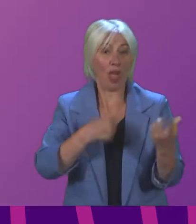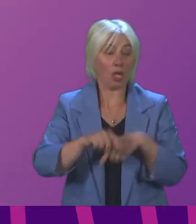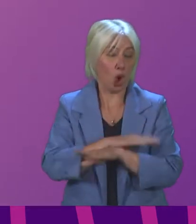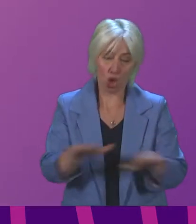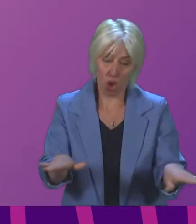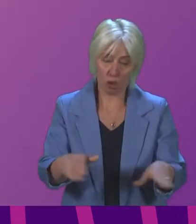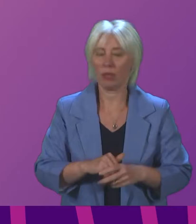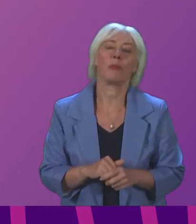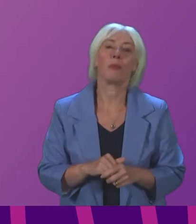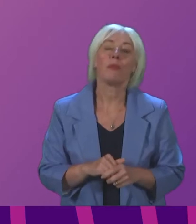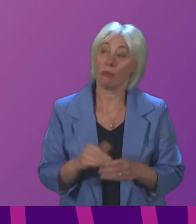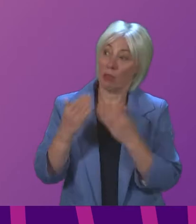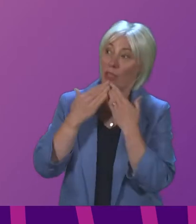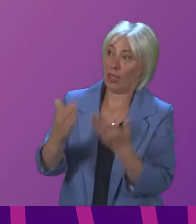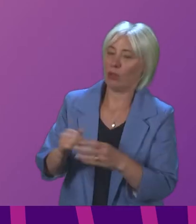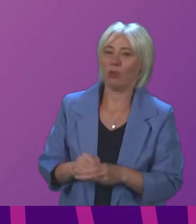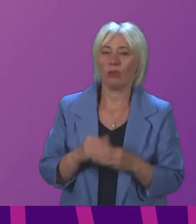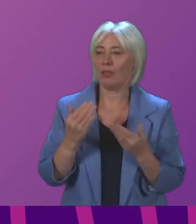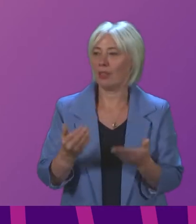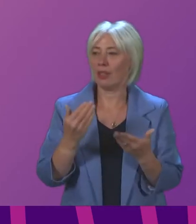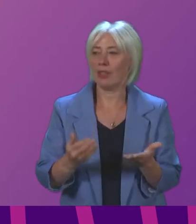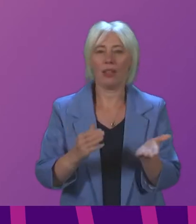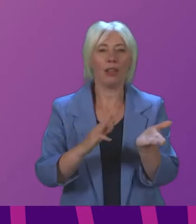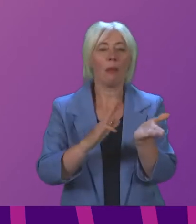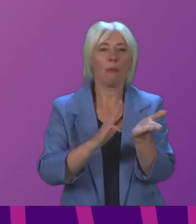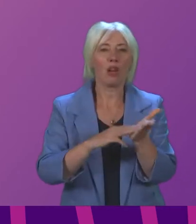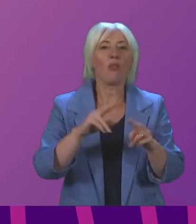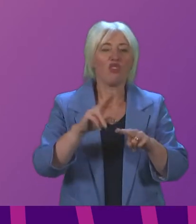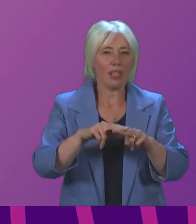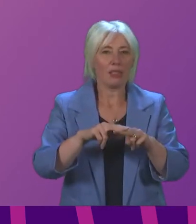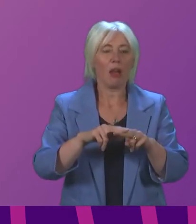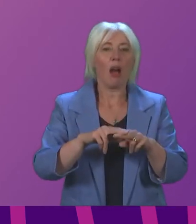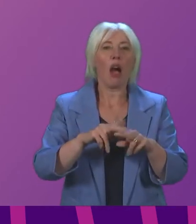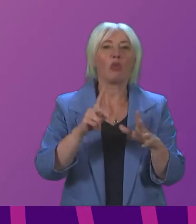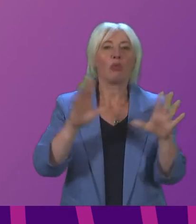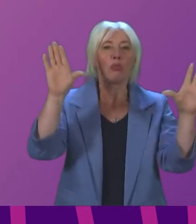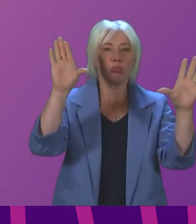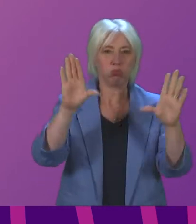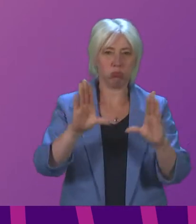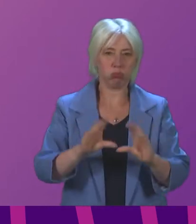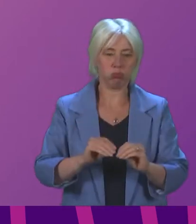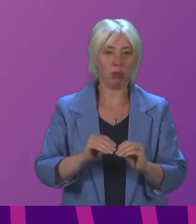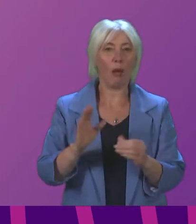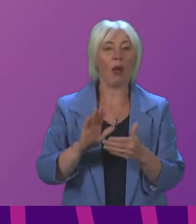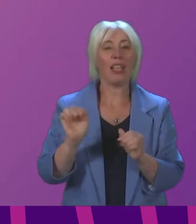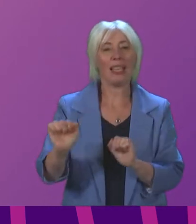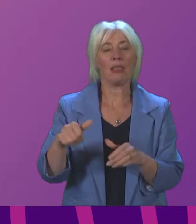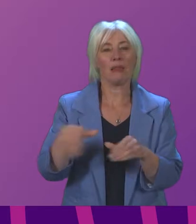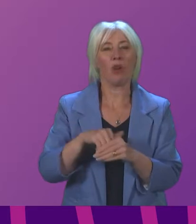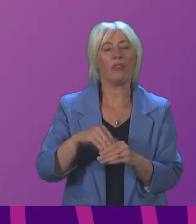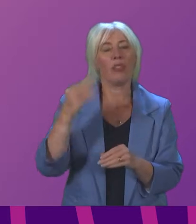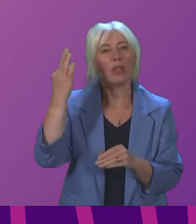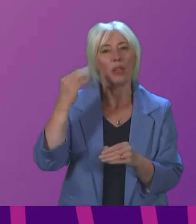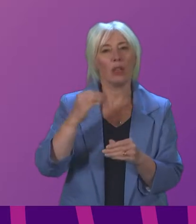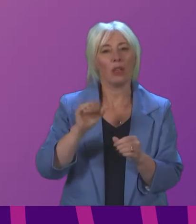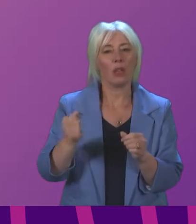the First Minister I now call on Murdo Fraser to wind up the debate on behalf of the COVID-19 Recovery Committee and again a